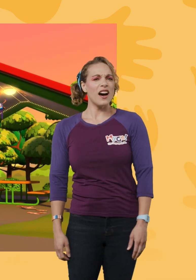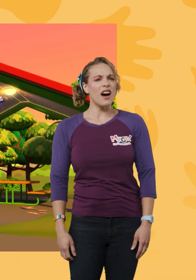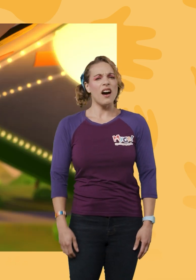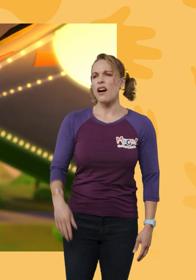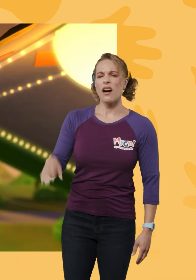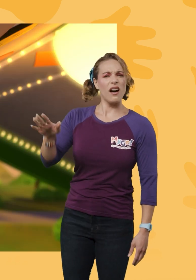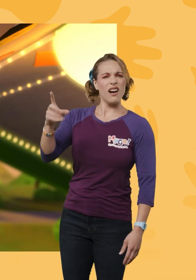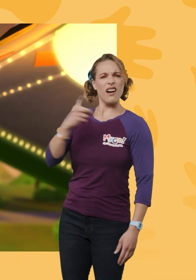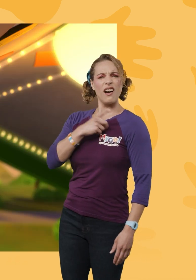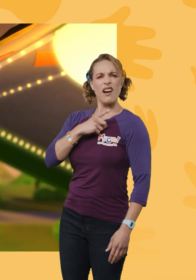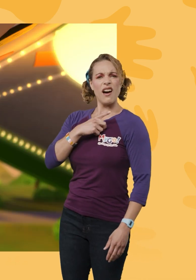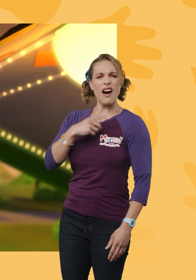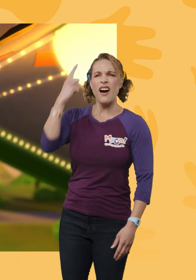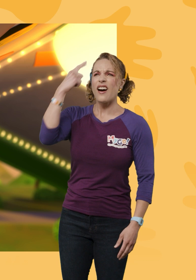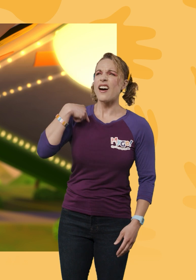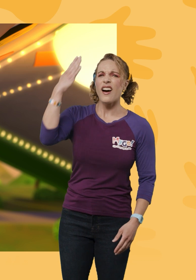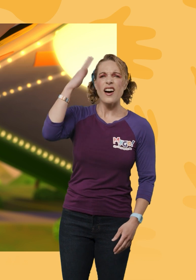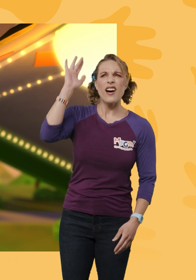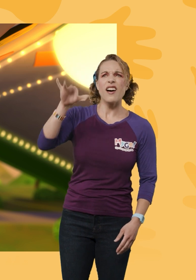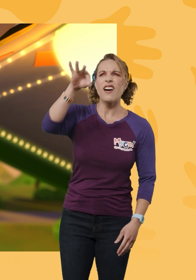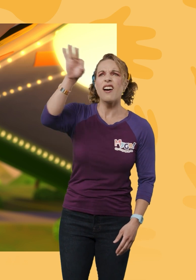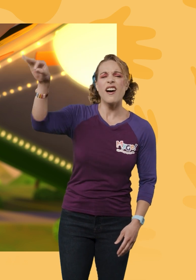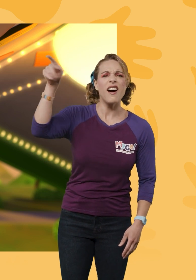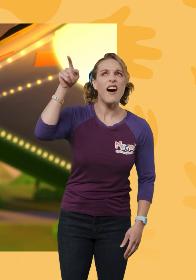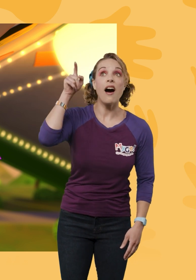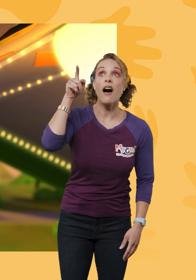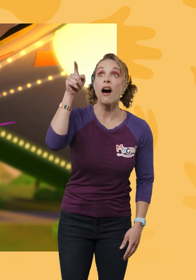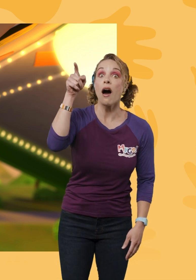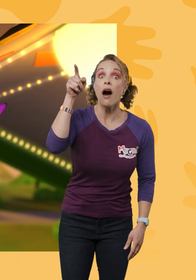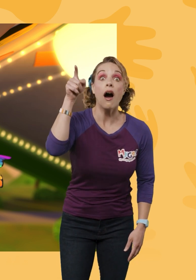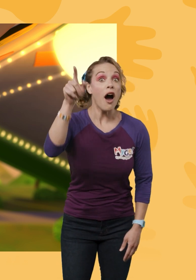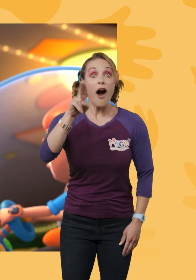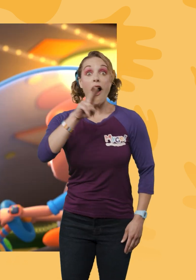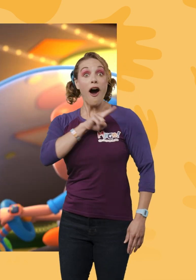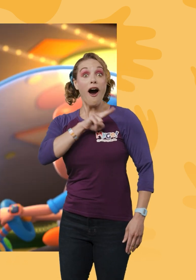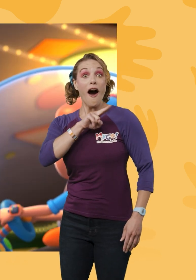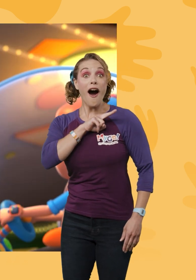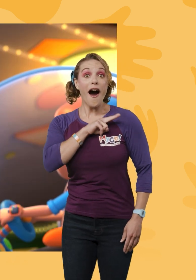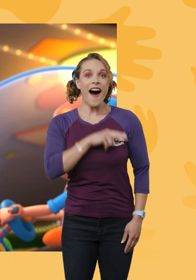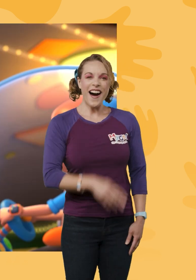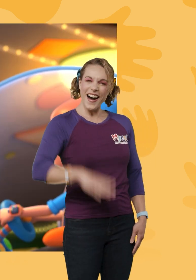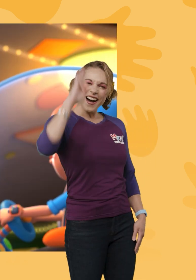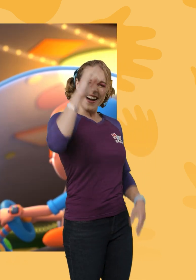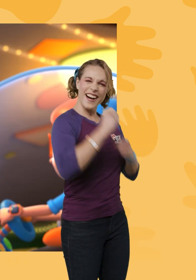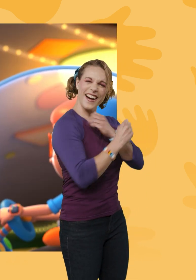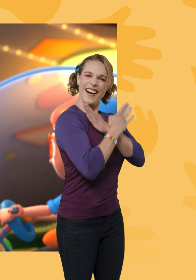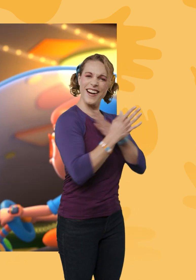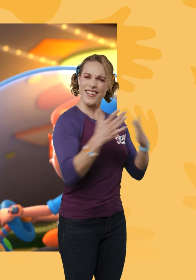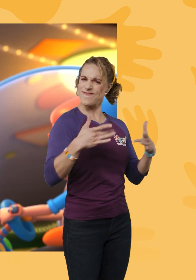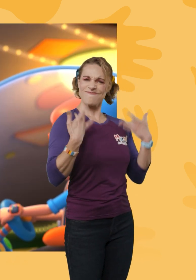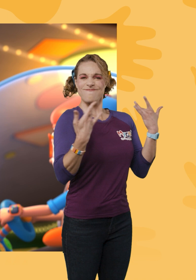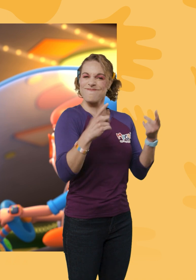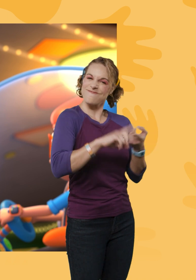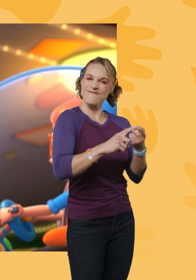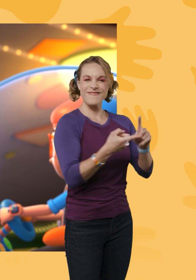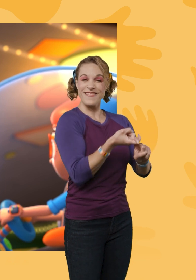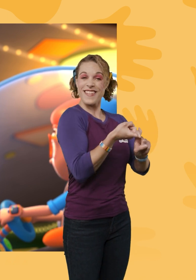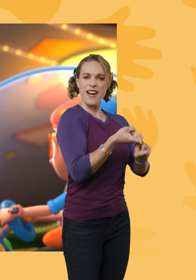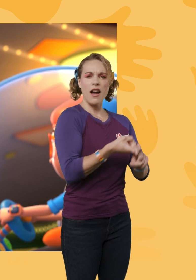Hey, Devo! I think I know that fly! It's Horace! Hi, Blippi! How's it going, pal?